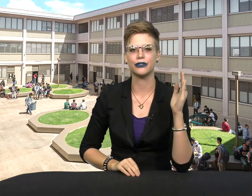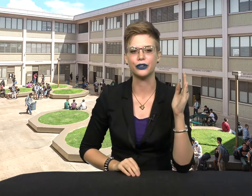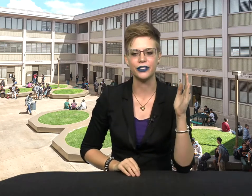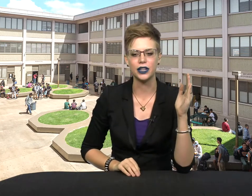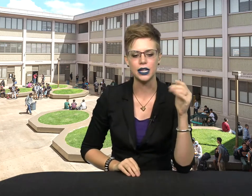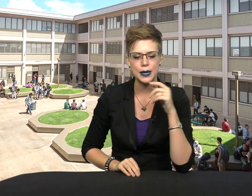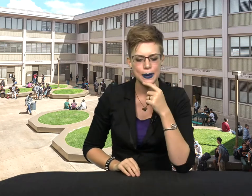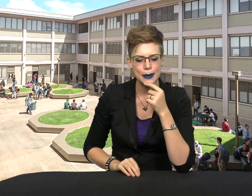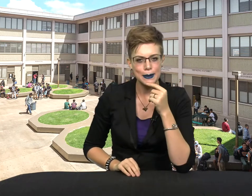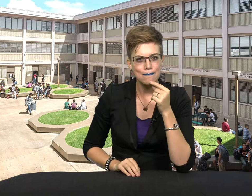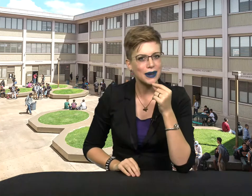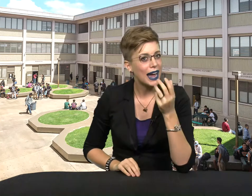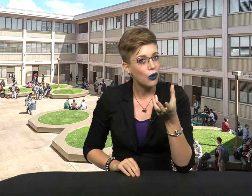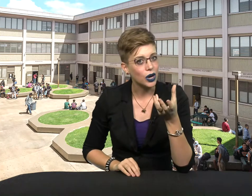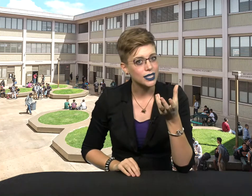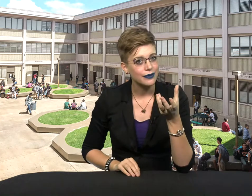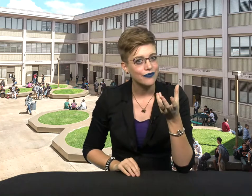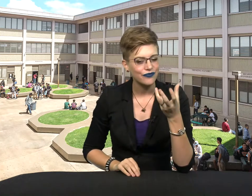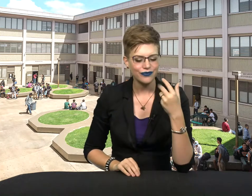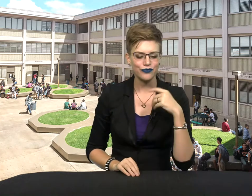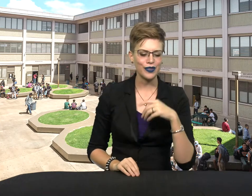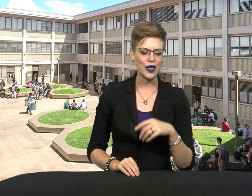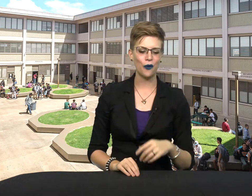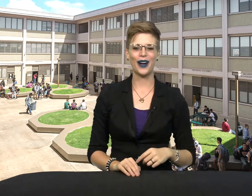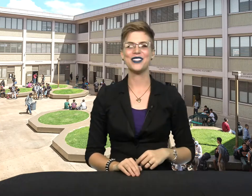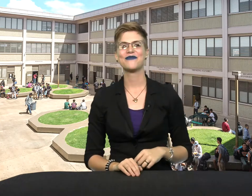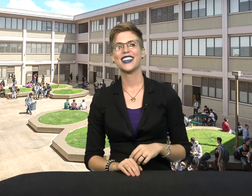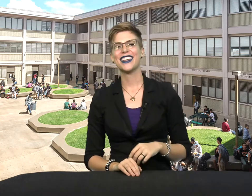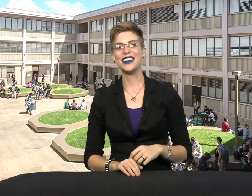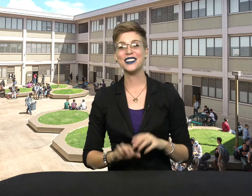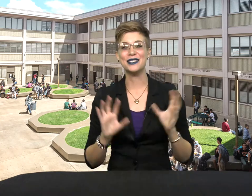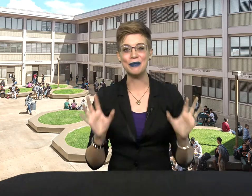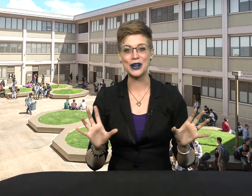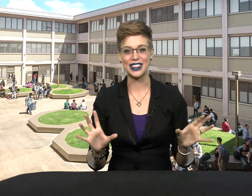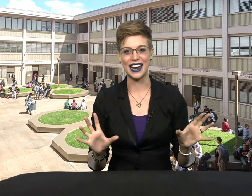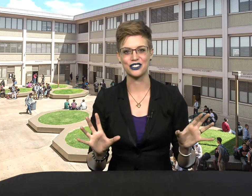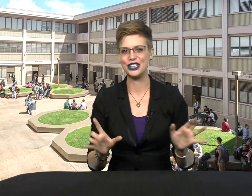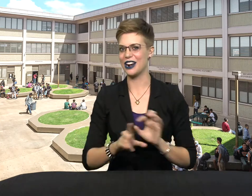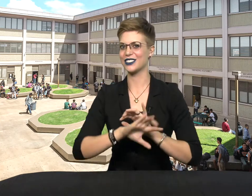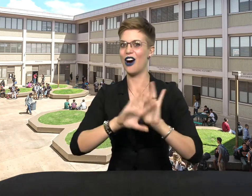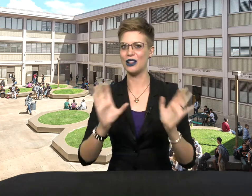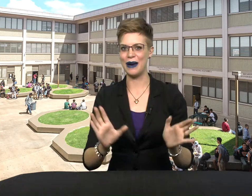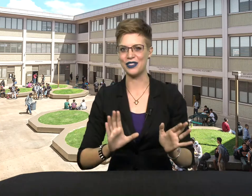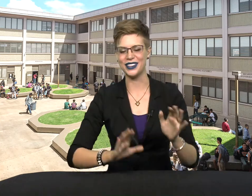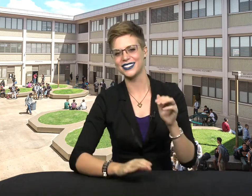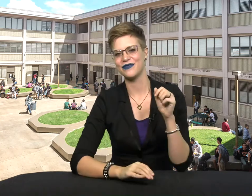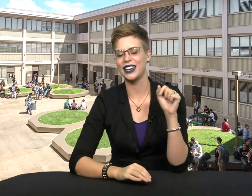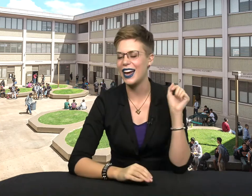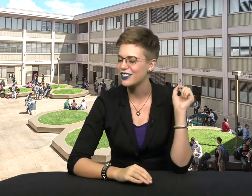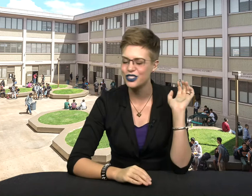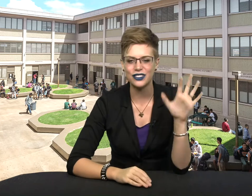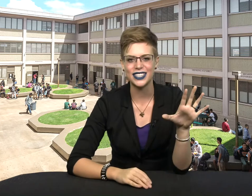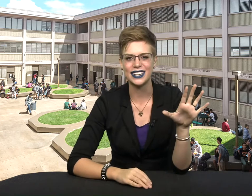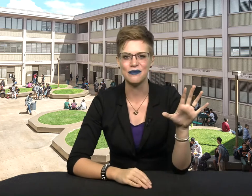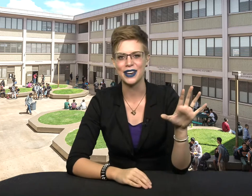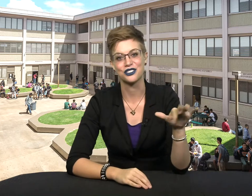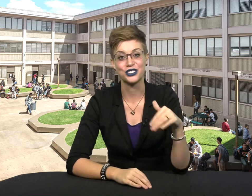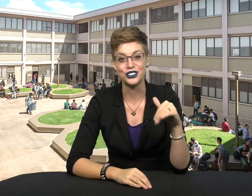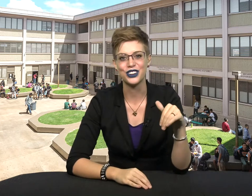fulfill, but now what? Well, there is a book that actually talks all about this, and I should have sent in a picture so you could